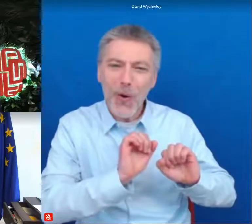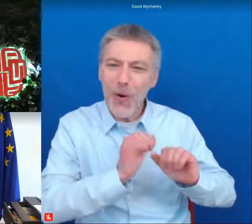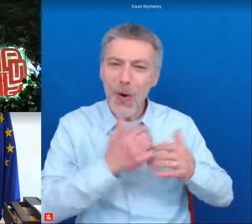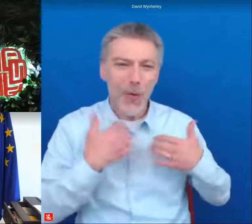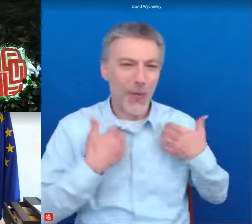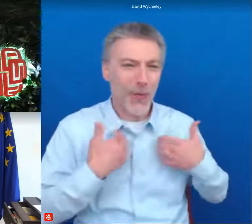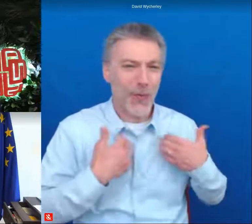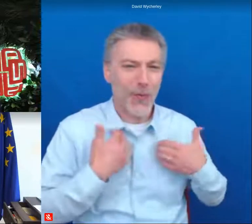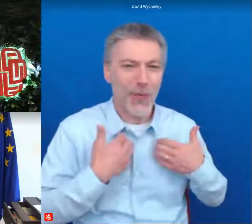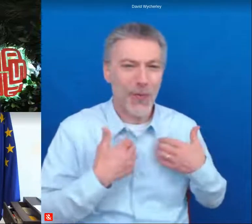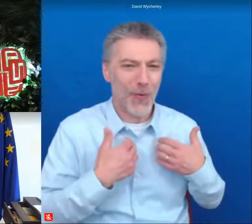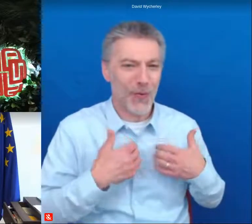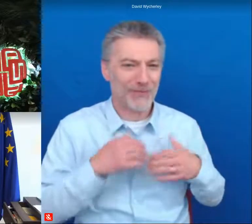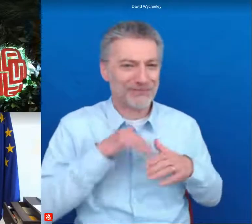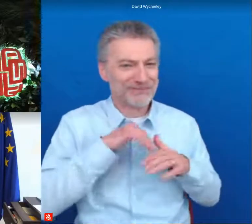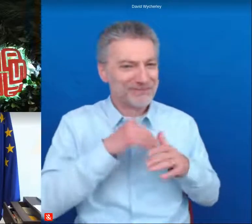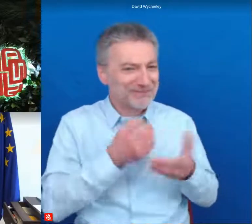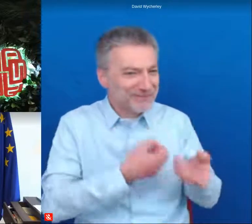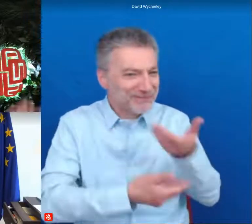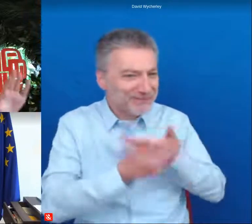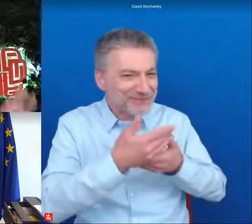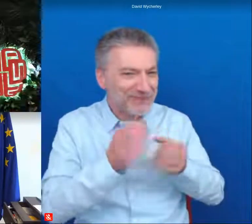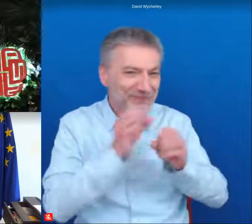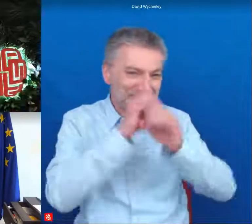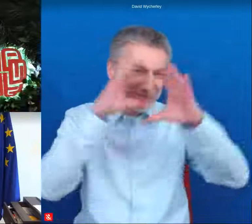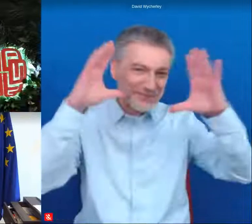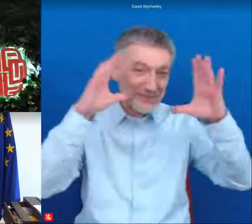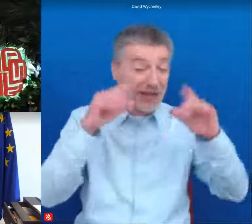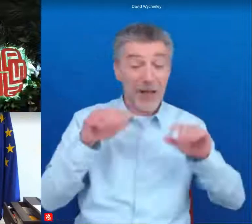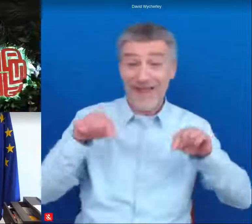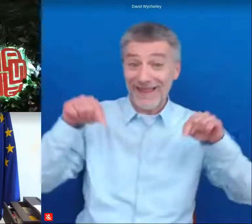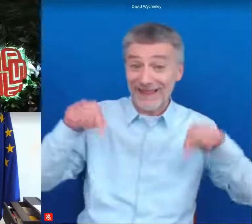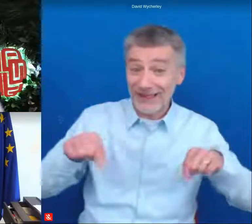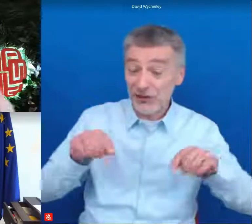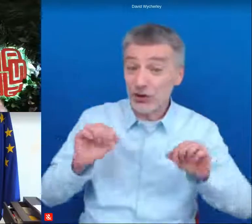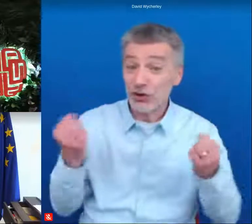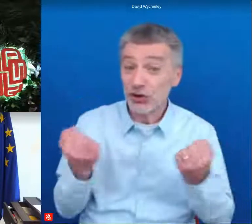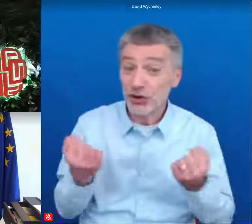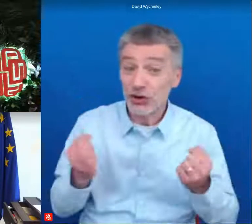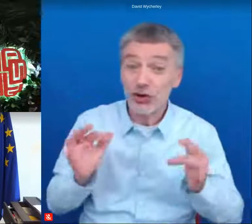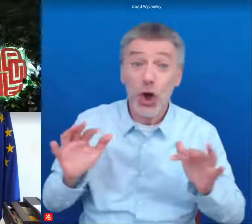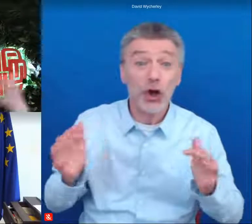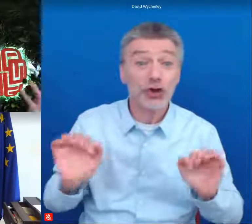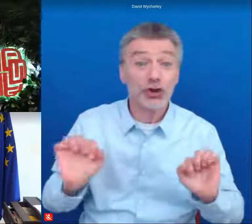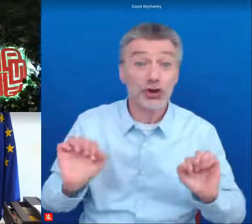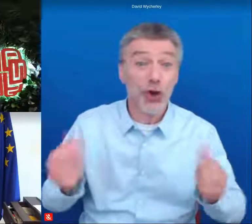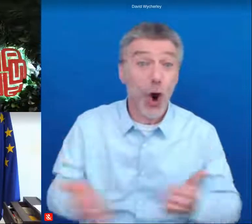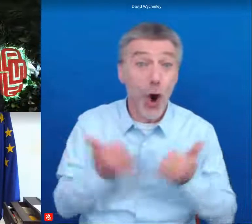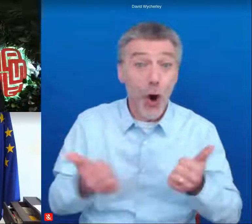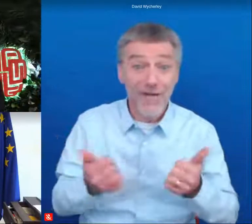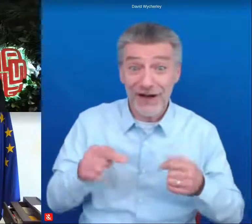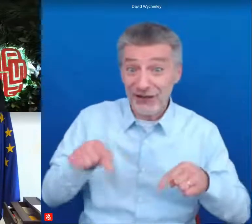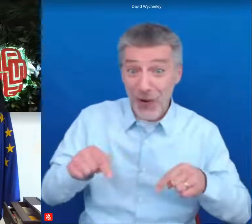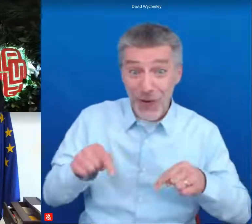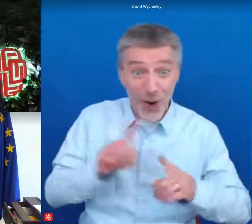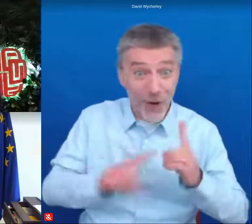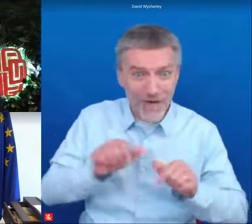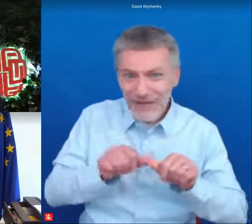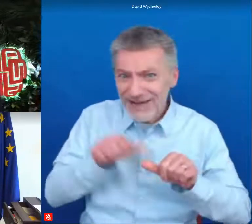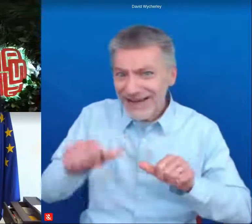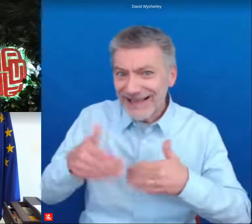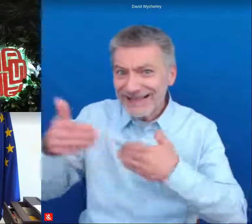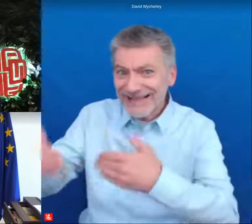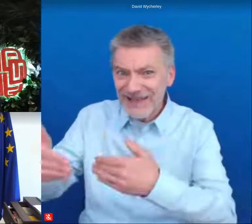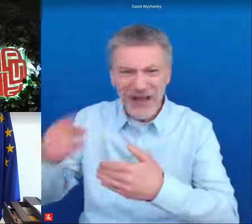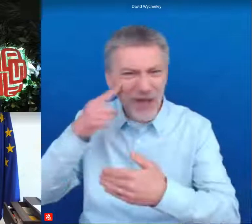interesting insights as i was saying to the audience this is not over yet so please i invite the audience to move to the next session which i believe has already